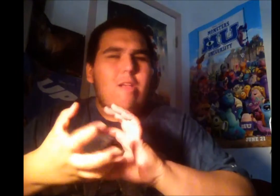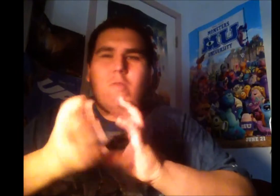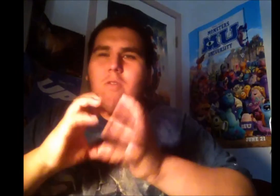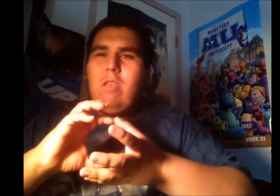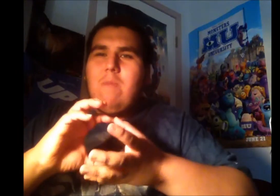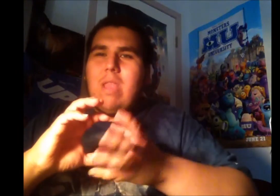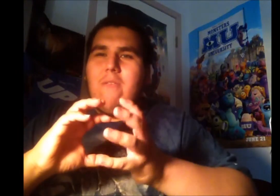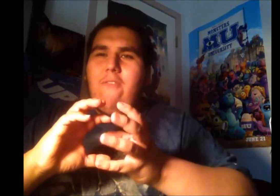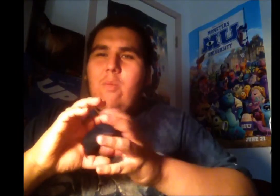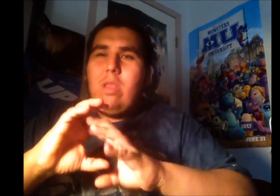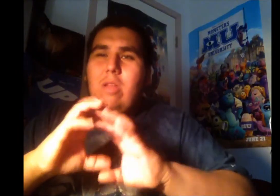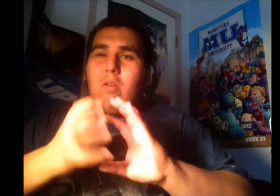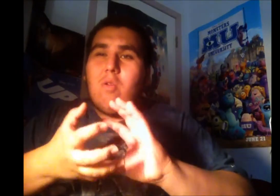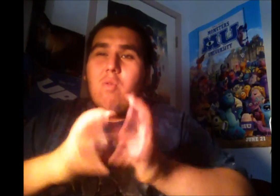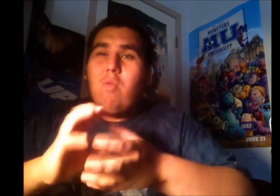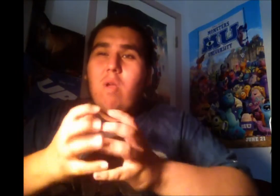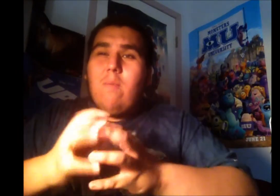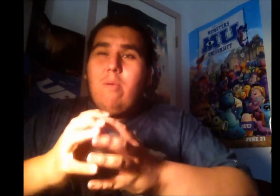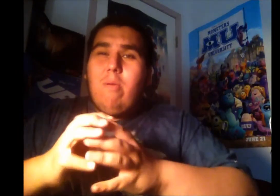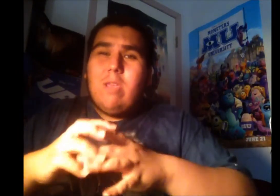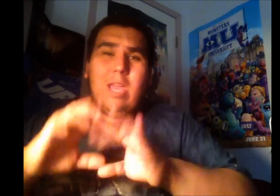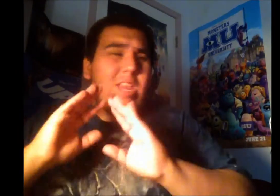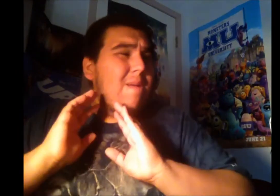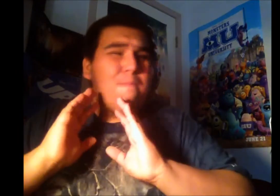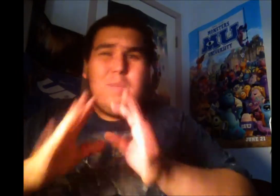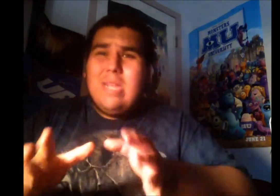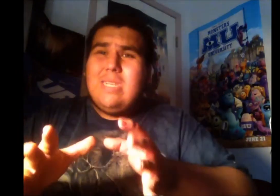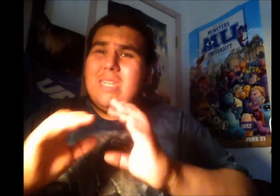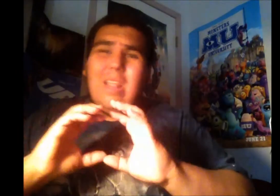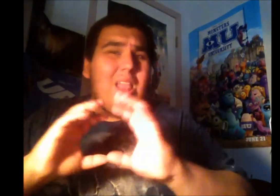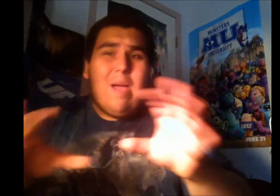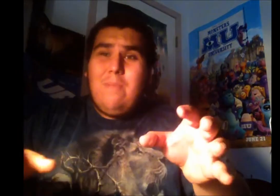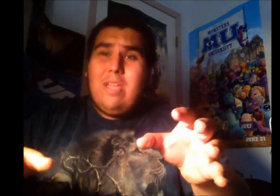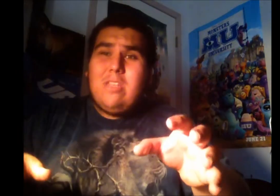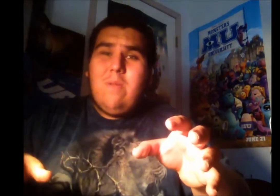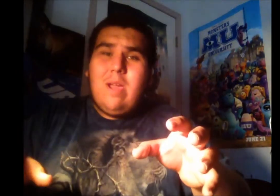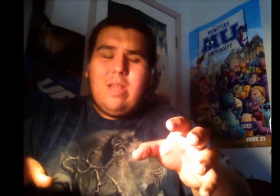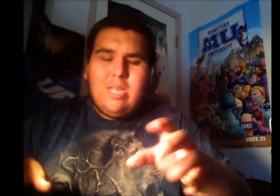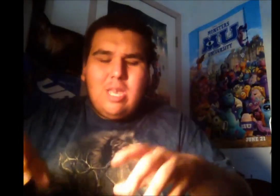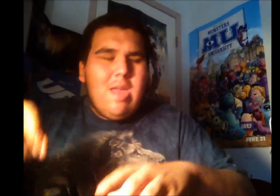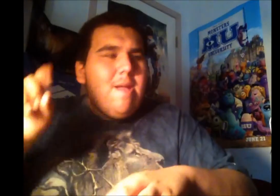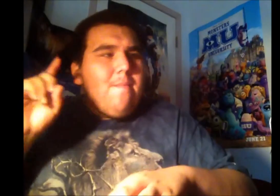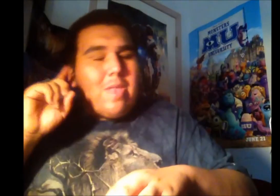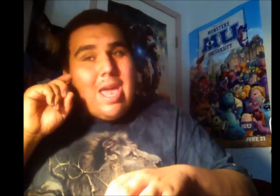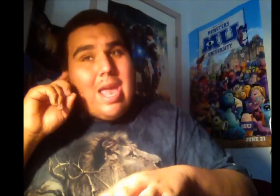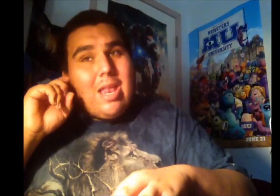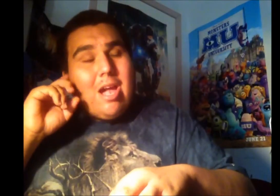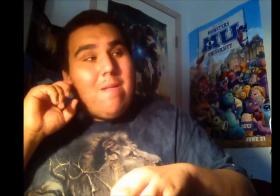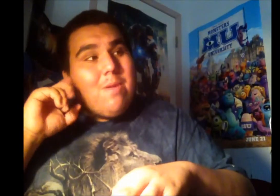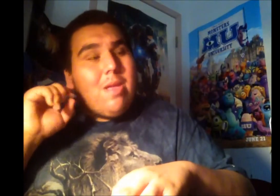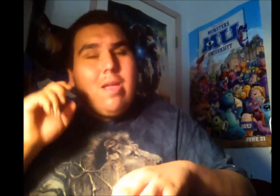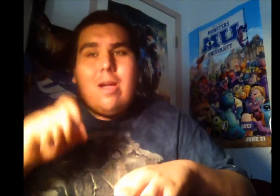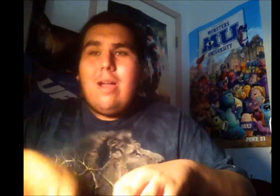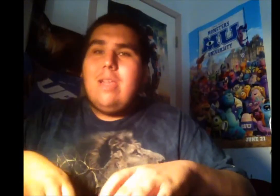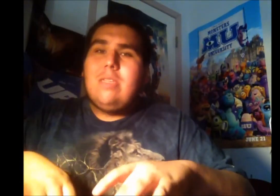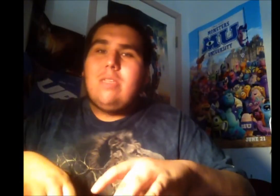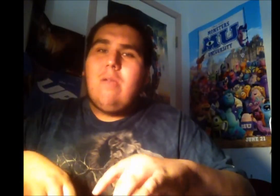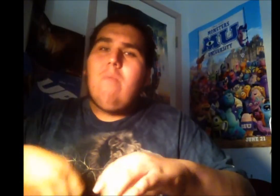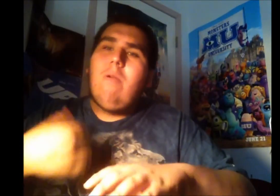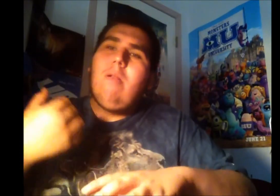really made the film a little crumbled and a bit sloppy, to be honest. And I'll be honest, there were